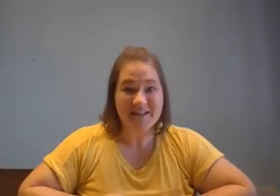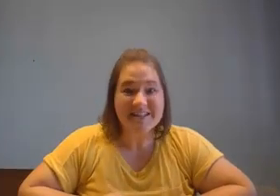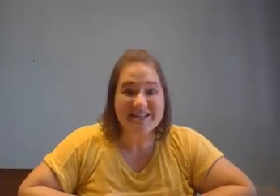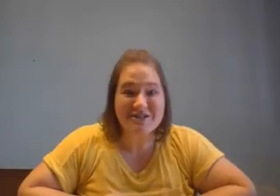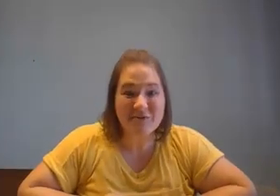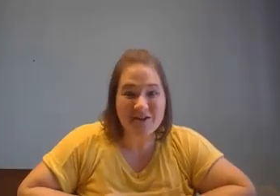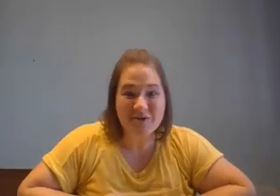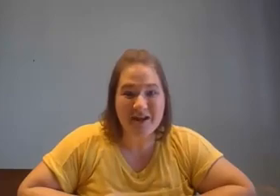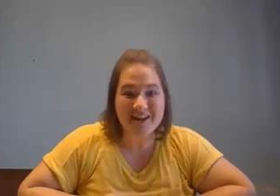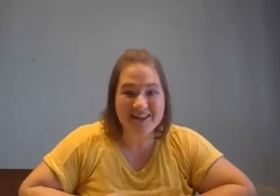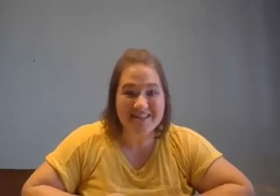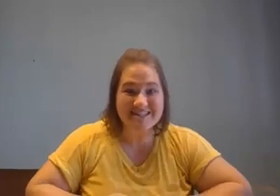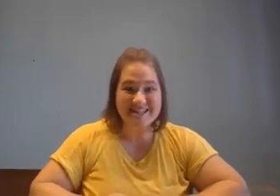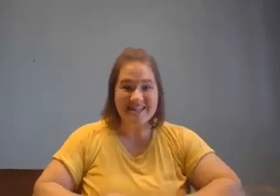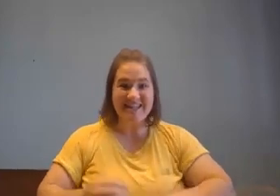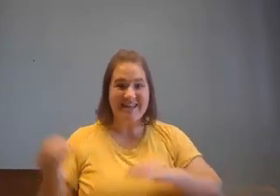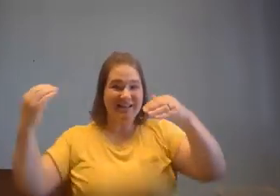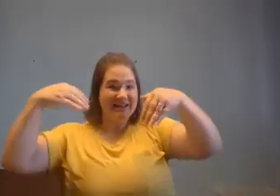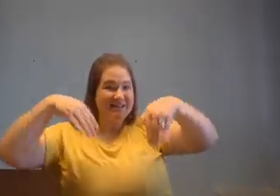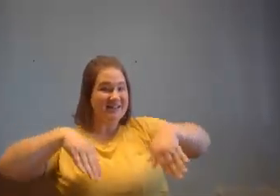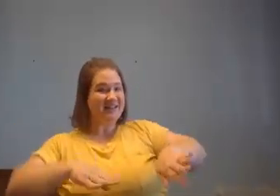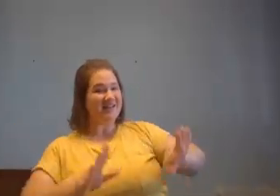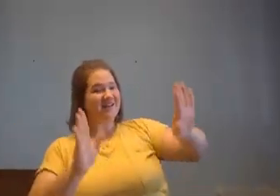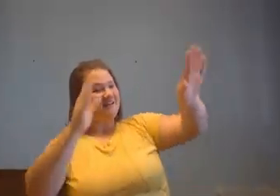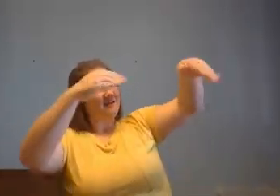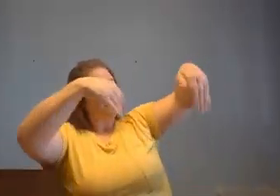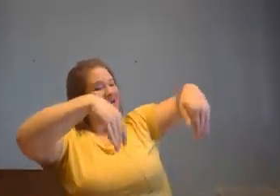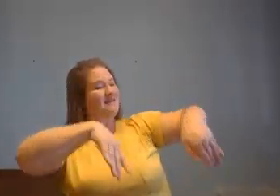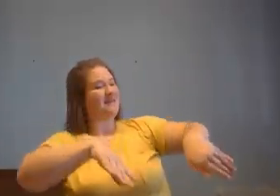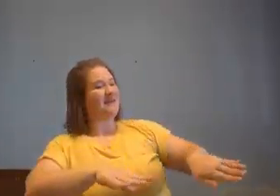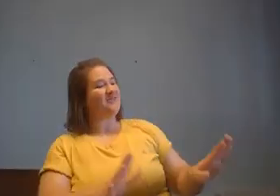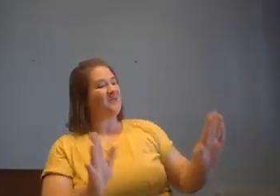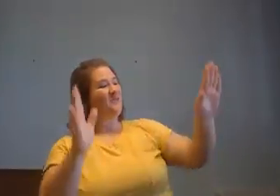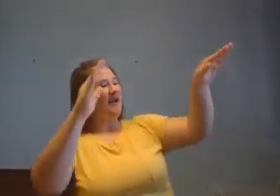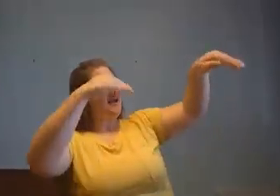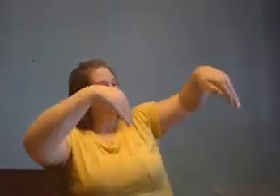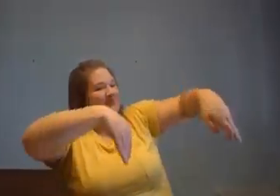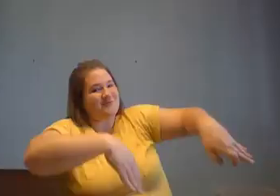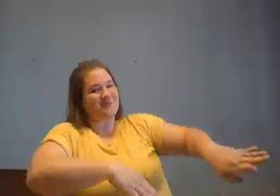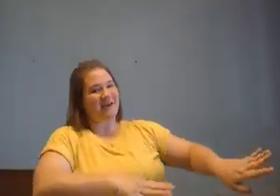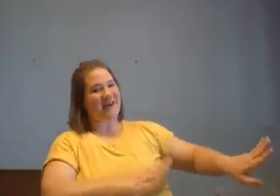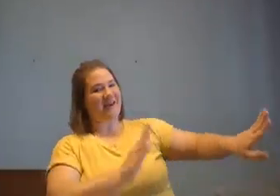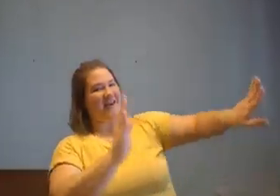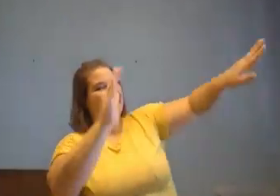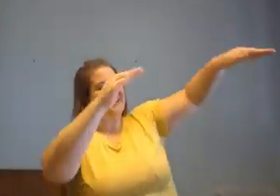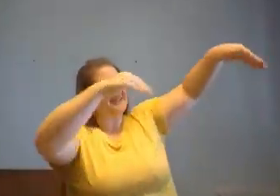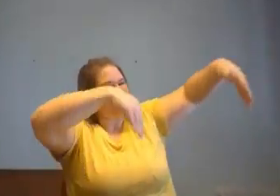Let's do another one! The sea! I'm making the waves with my hands.